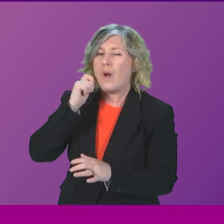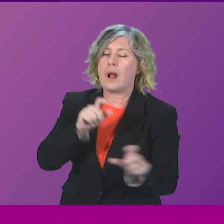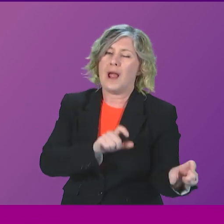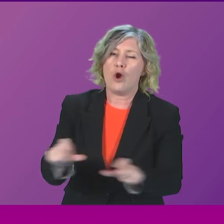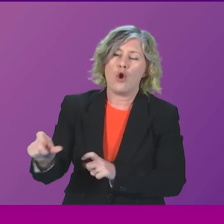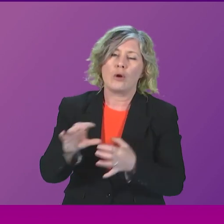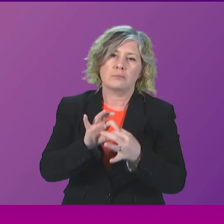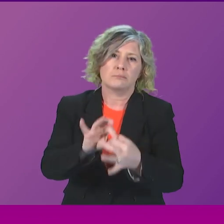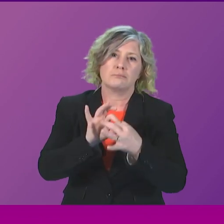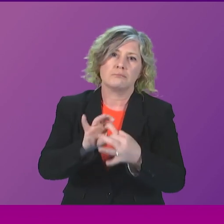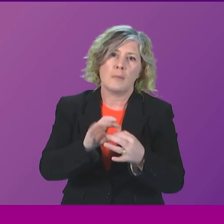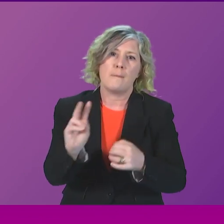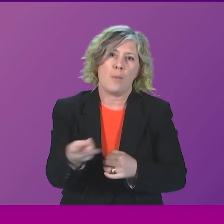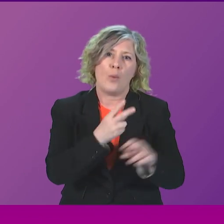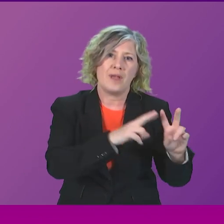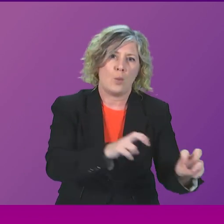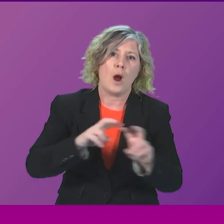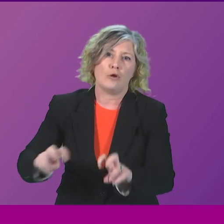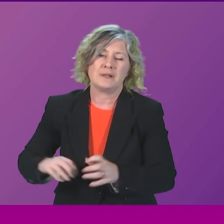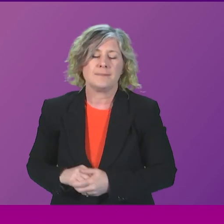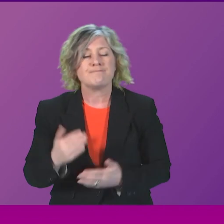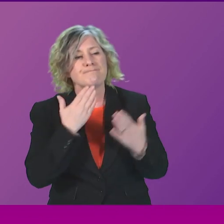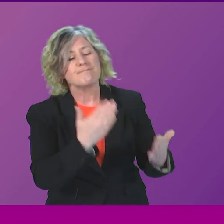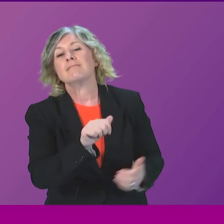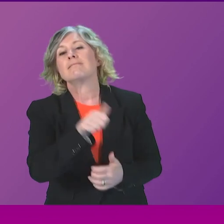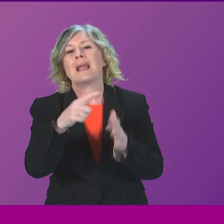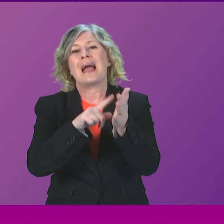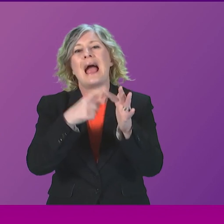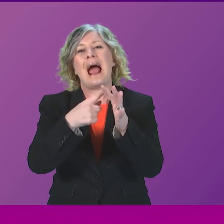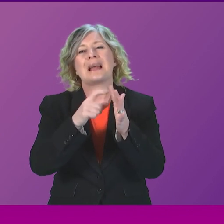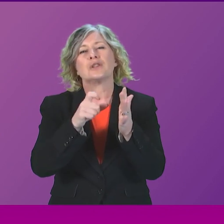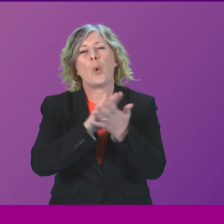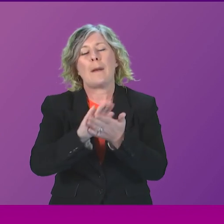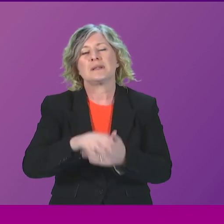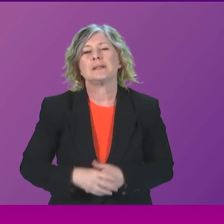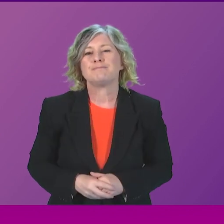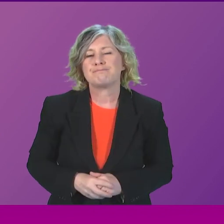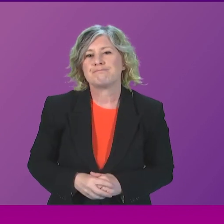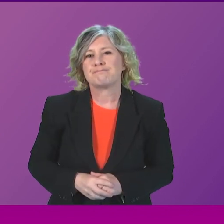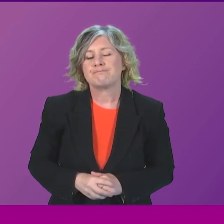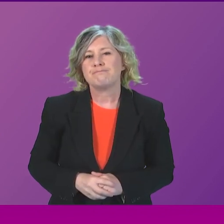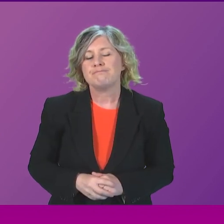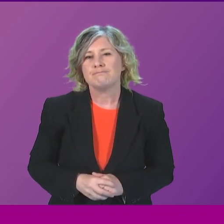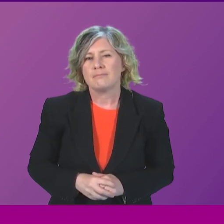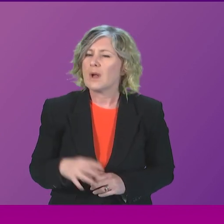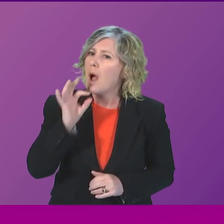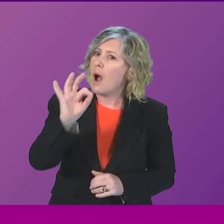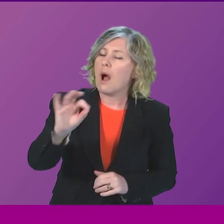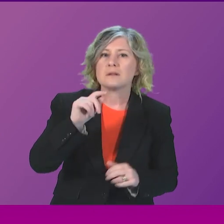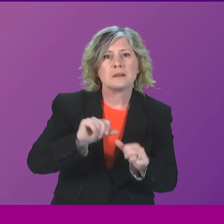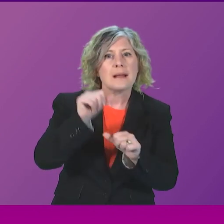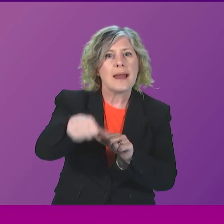with both public inquiries. Thank you. Question number three, Alex Cole-Hamilton. The residing officer to ask the First Minister when the Cabinet will next meet.